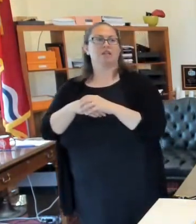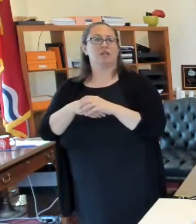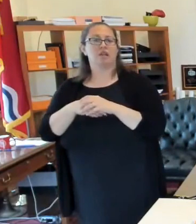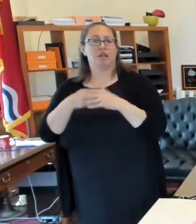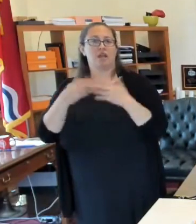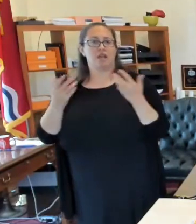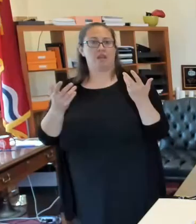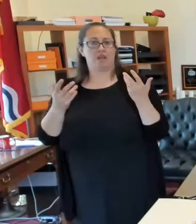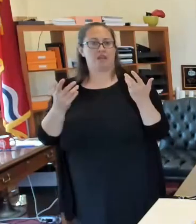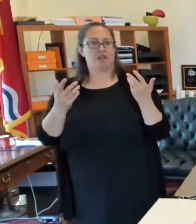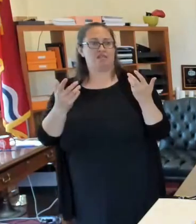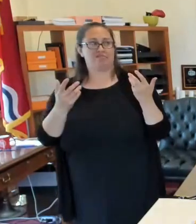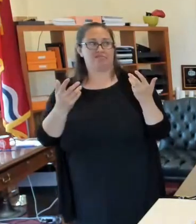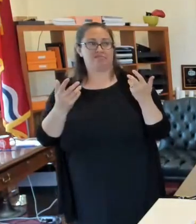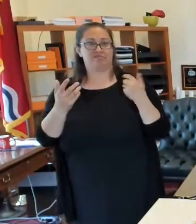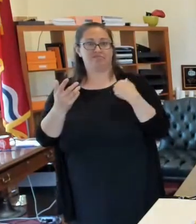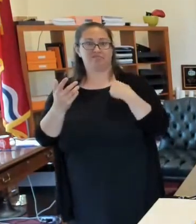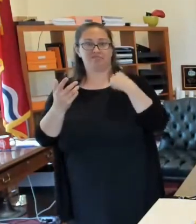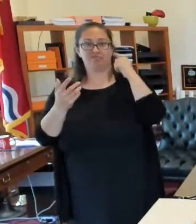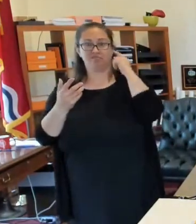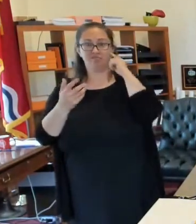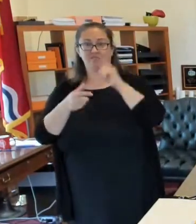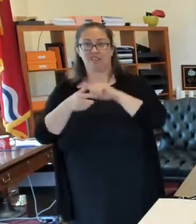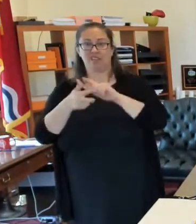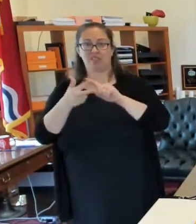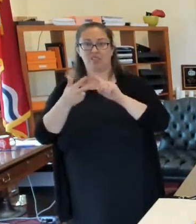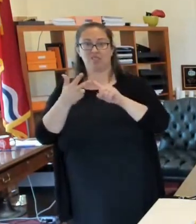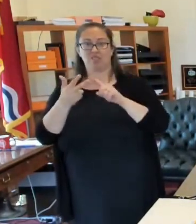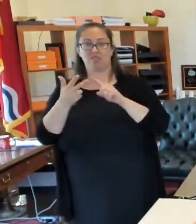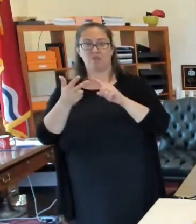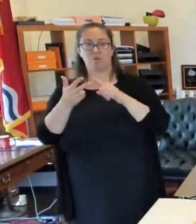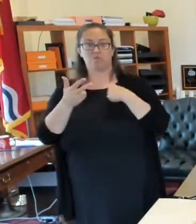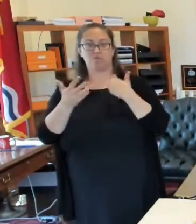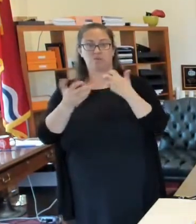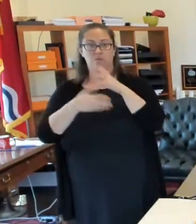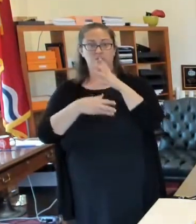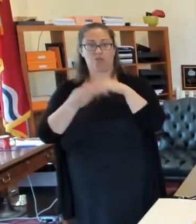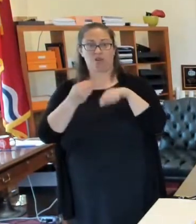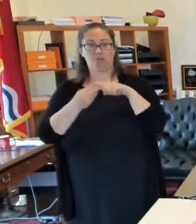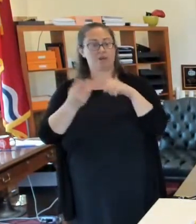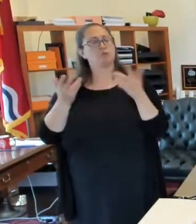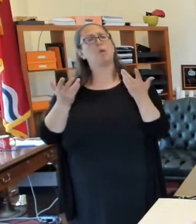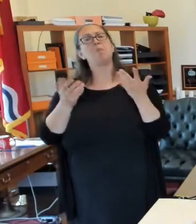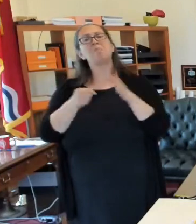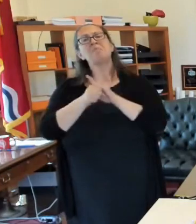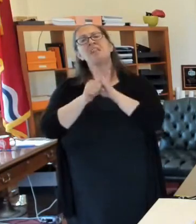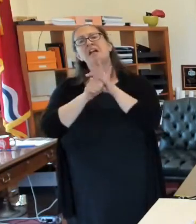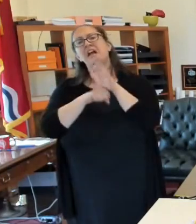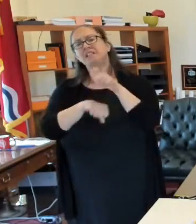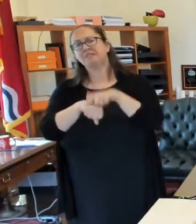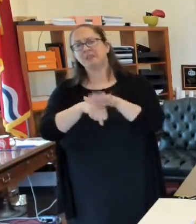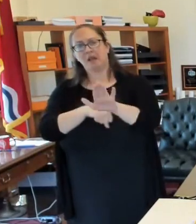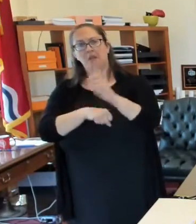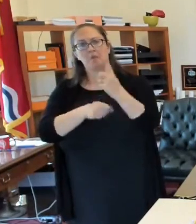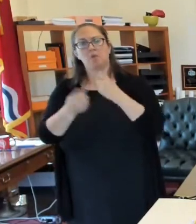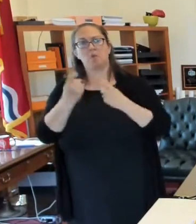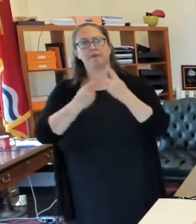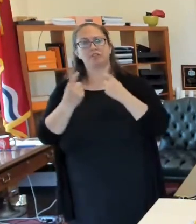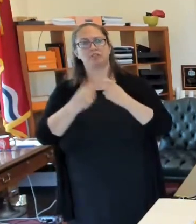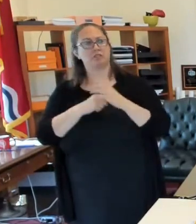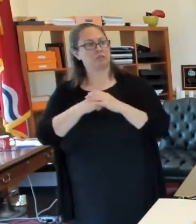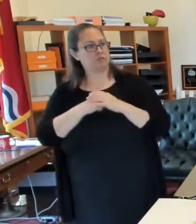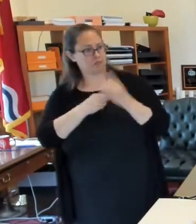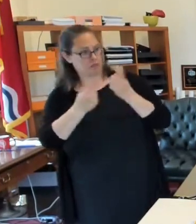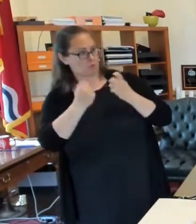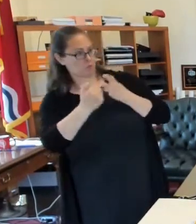I think those were the only subjects that I had on my mind. So, hopefully have plenty of time today for your, for your questions. Do we